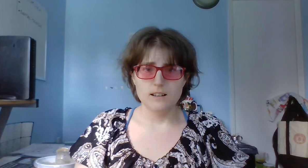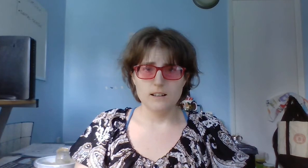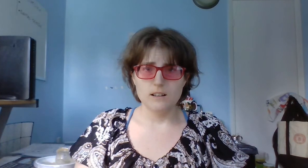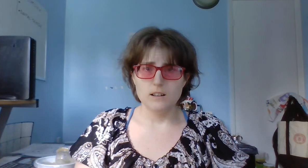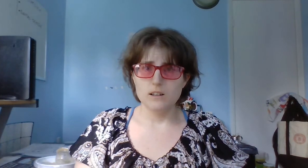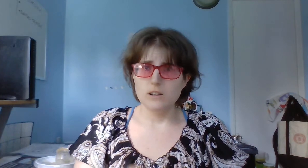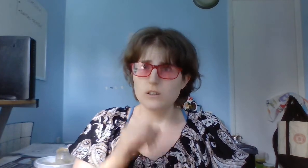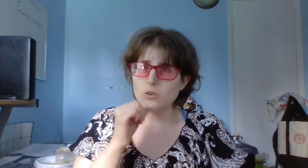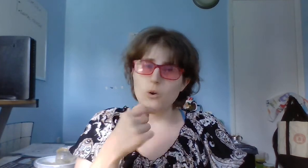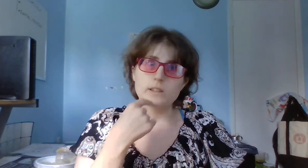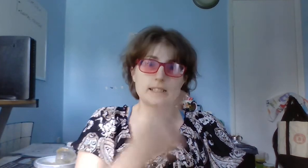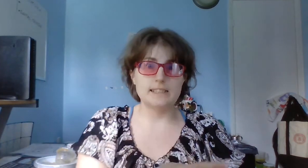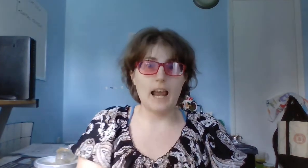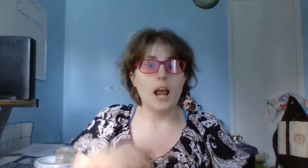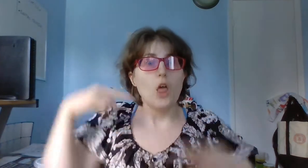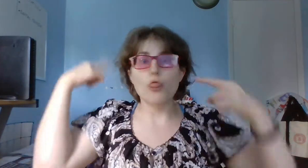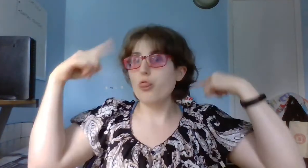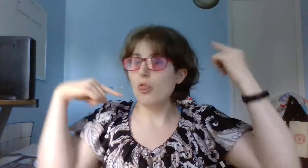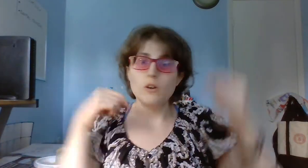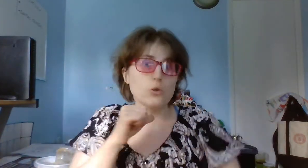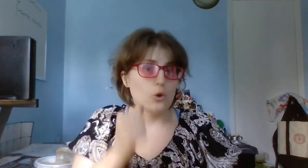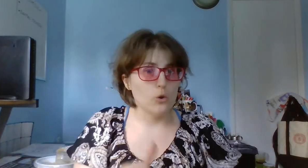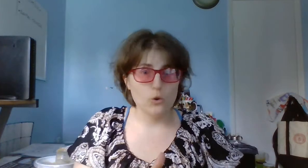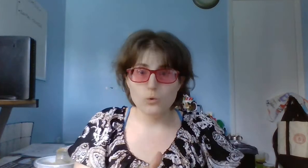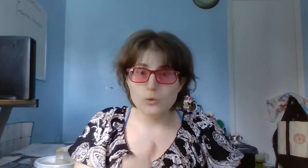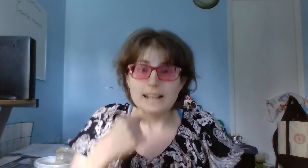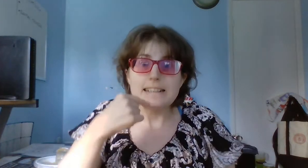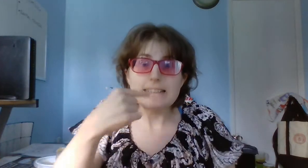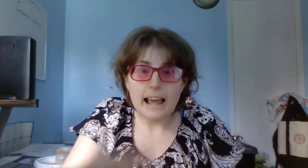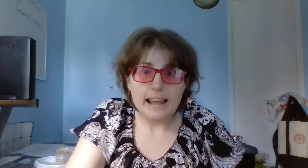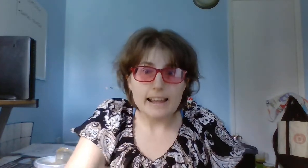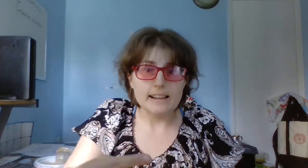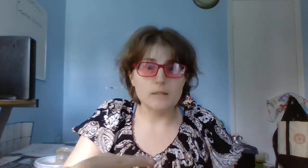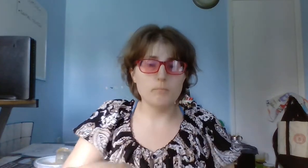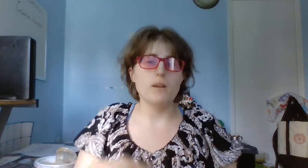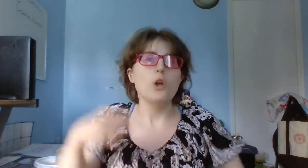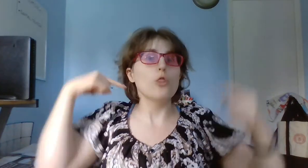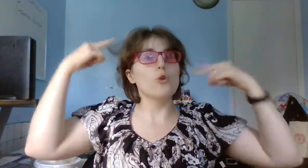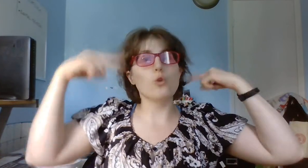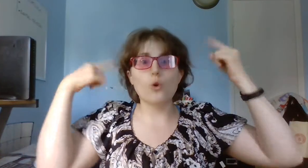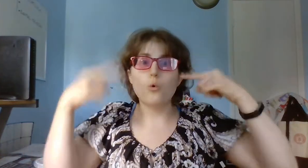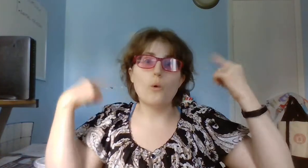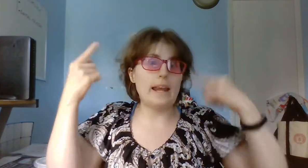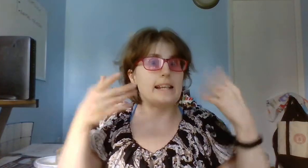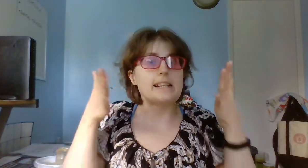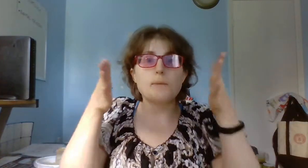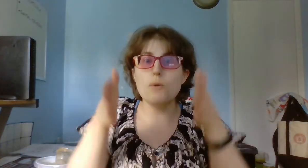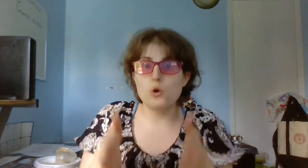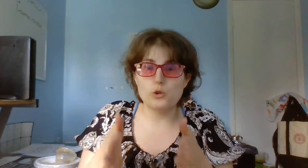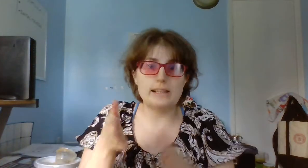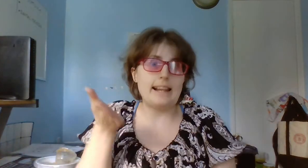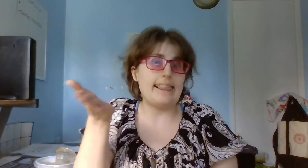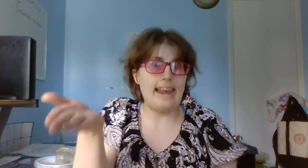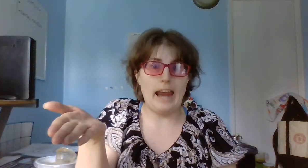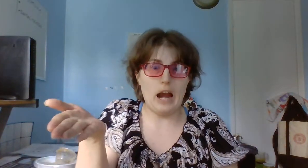Don't just say, don't tell them there's a crazy person there.